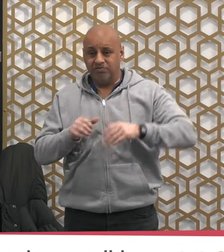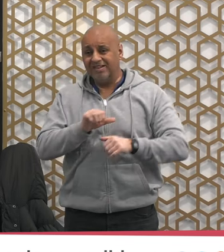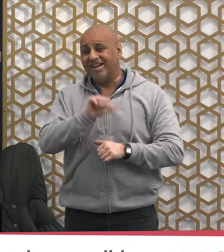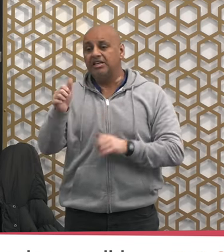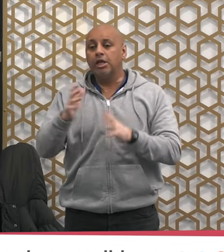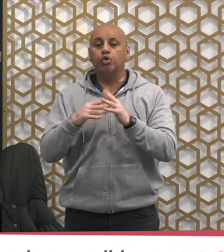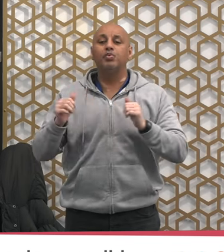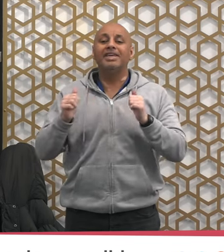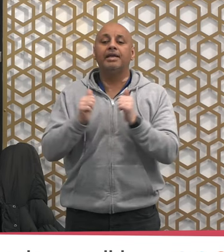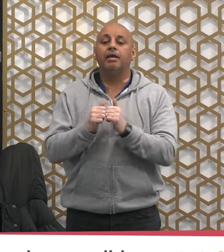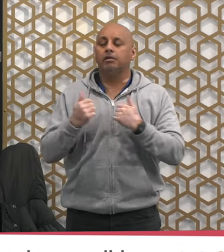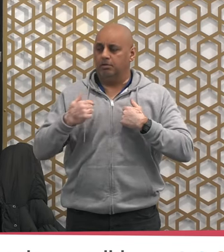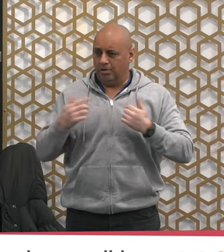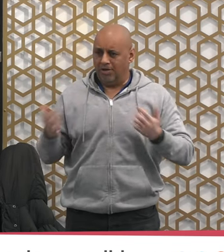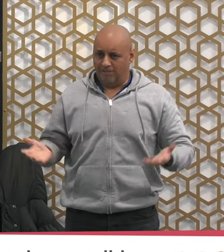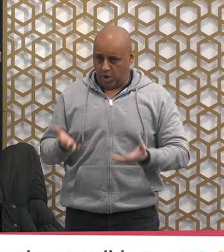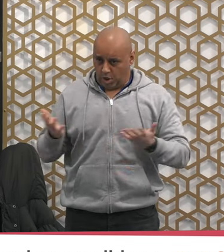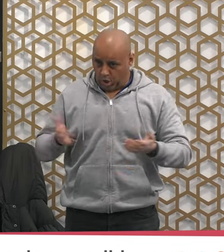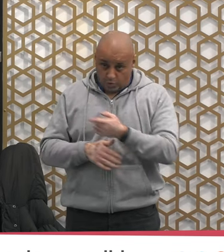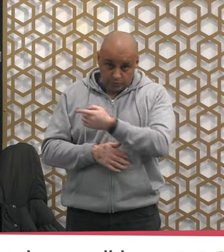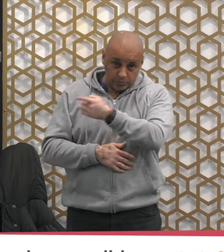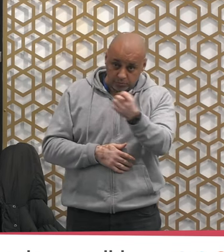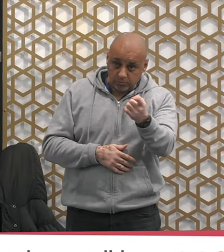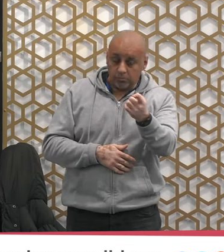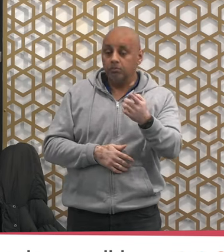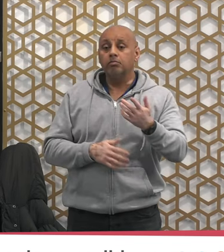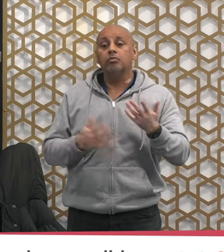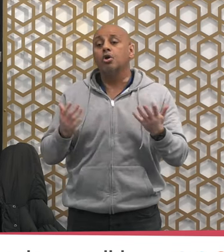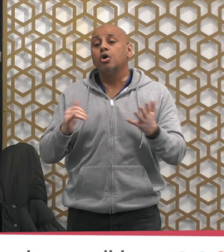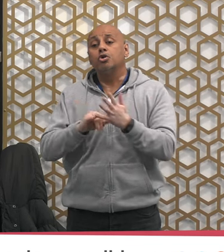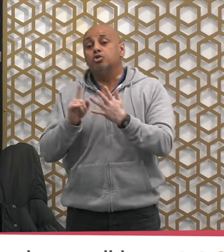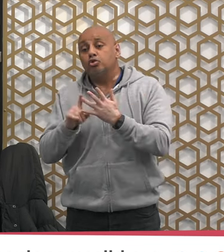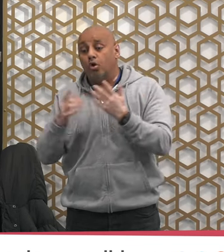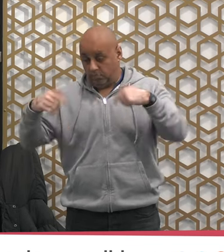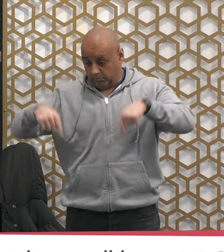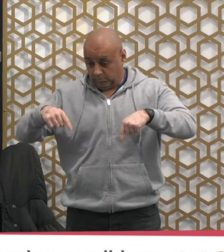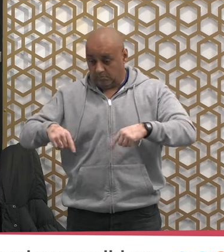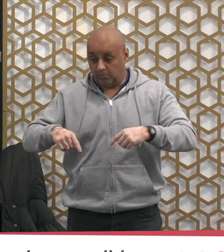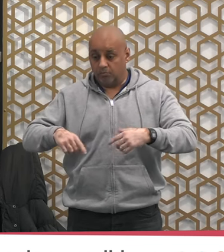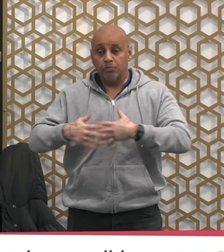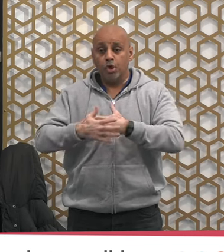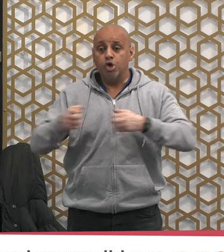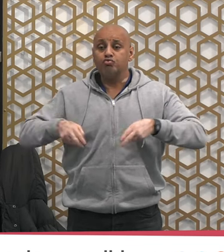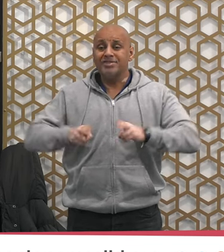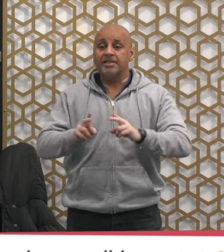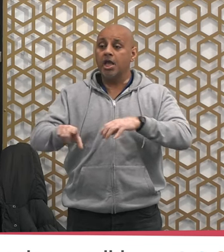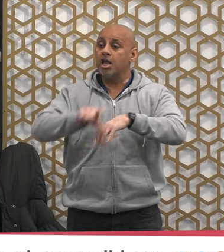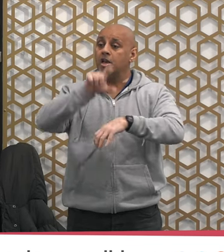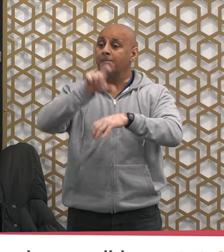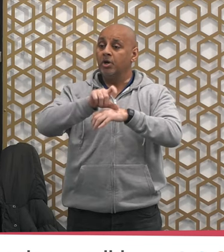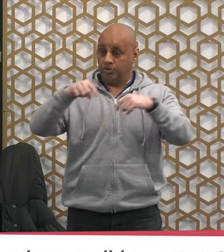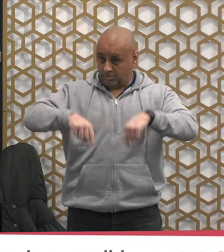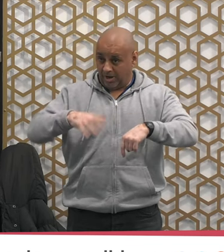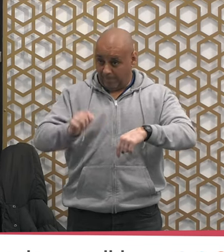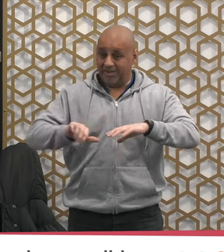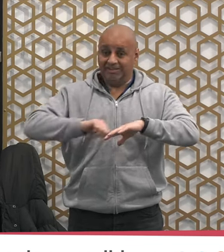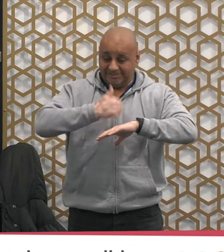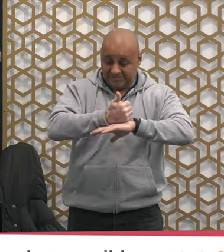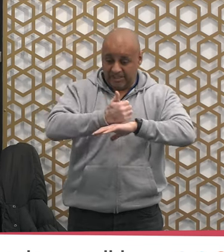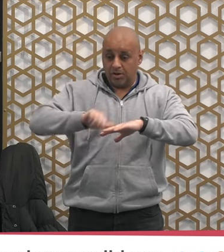has arranged a number of courses for you to prepare yourself and so that you can have best experience of the